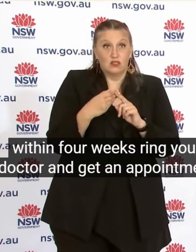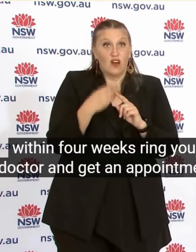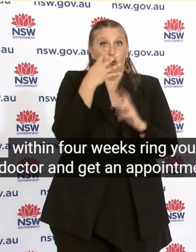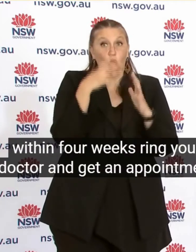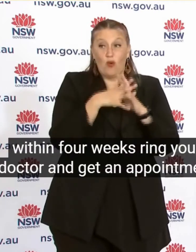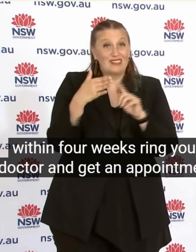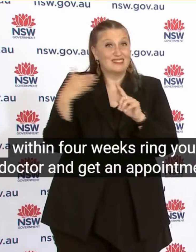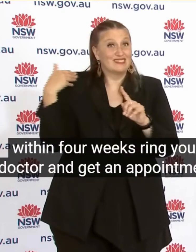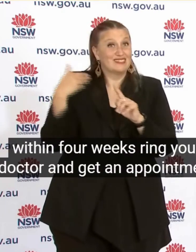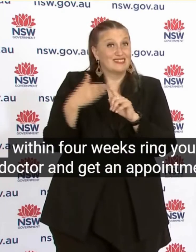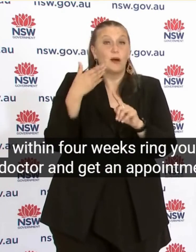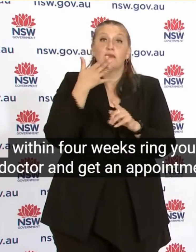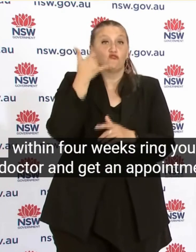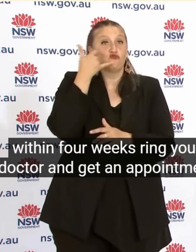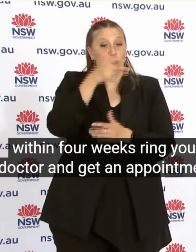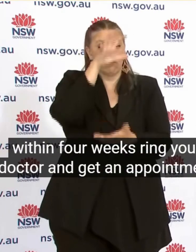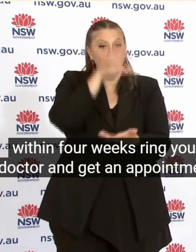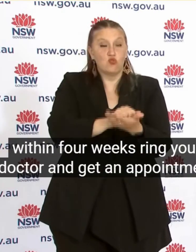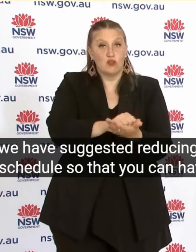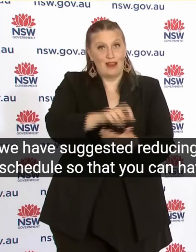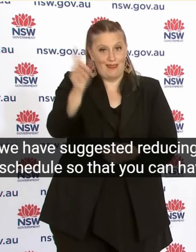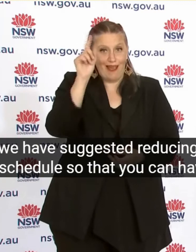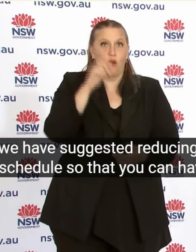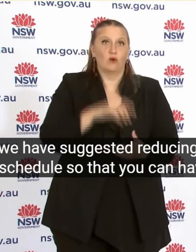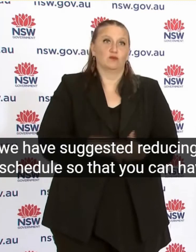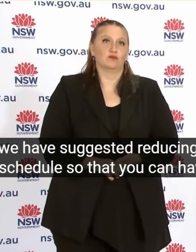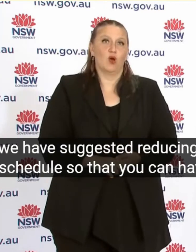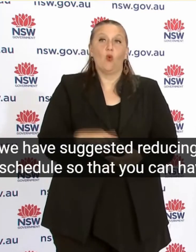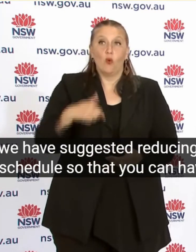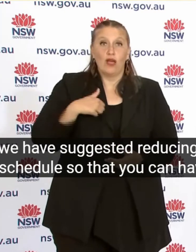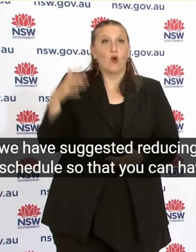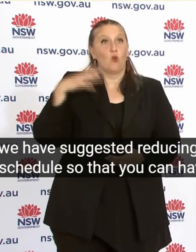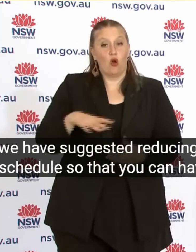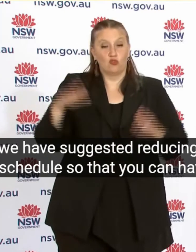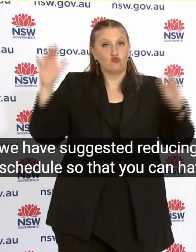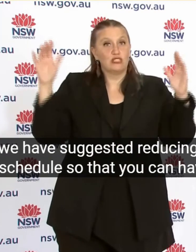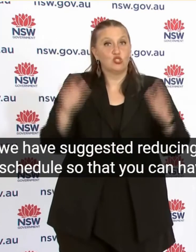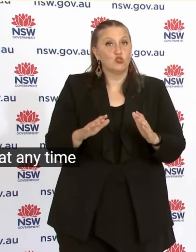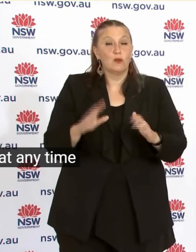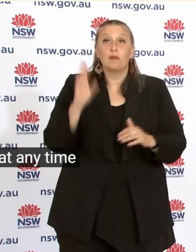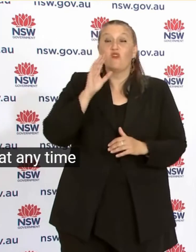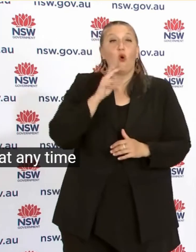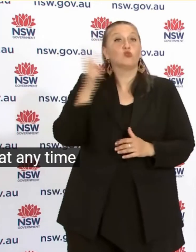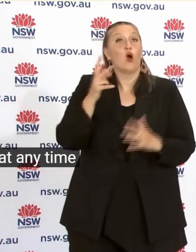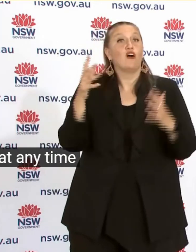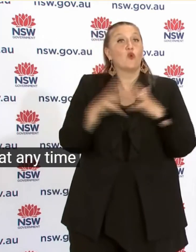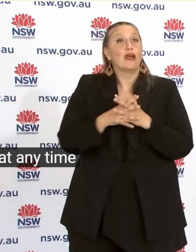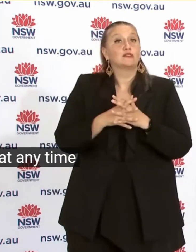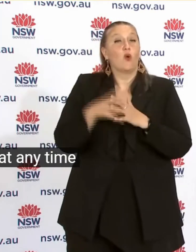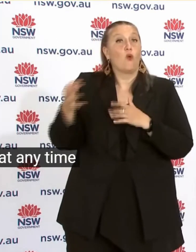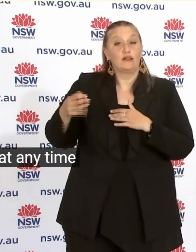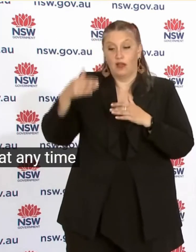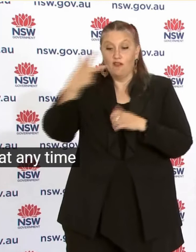And get an appointment We have suggested Reducing the schedule So that you can Have it at any time After four weeks